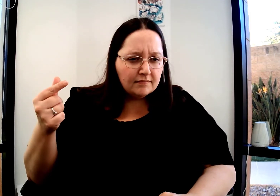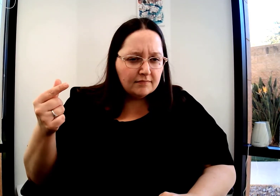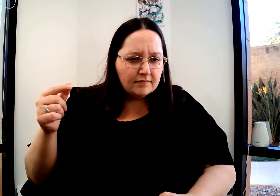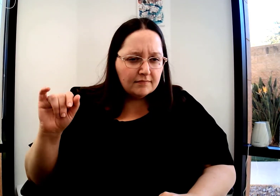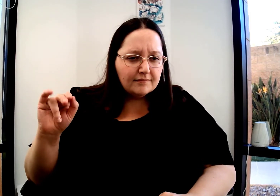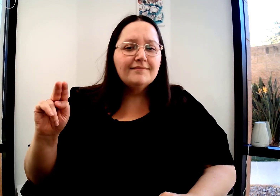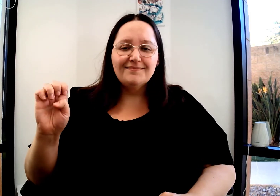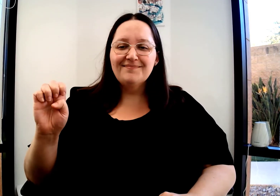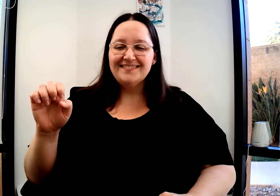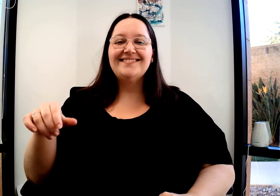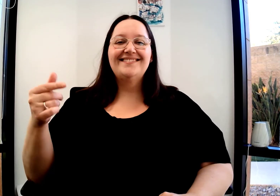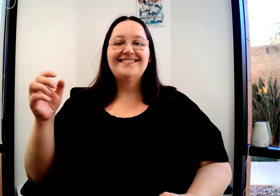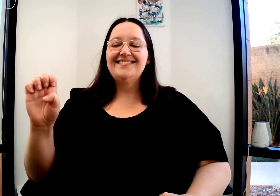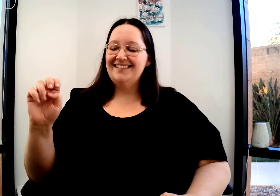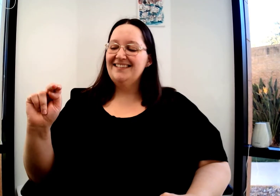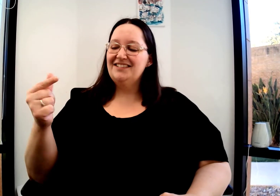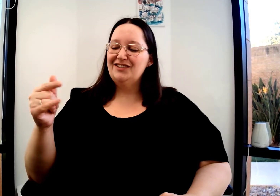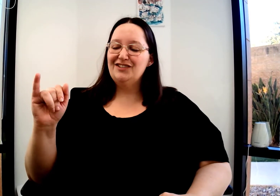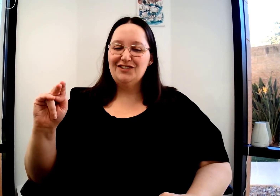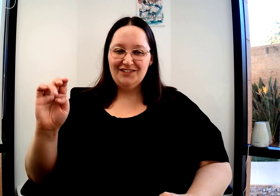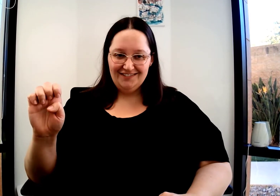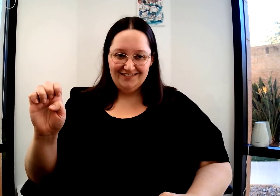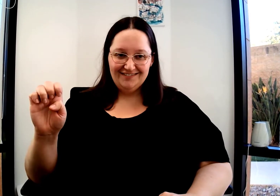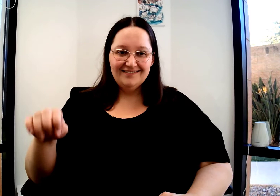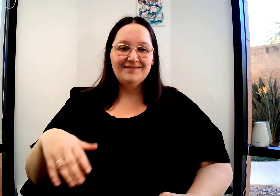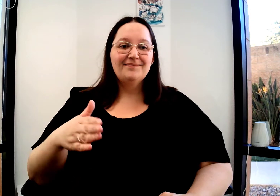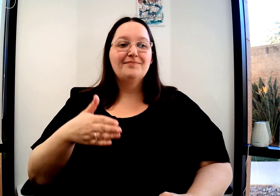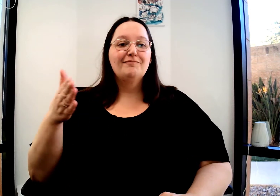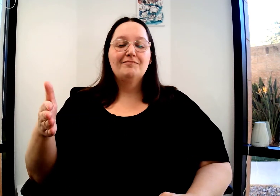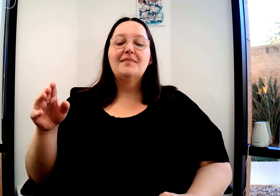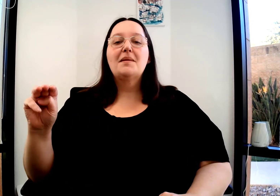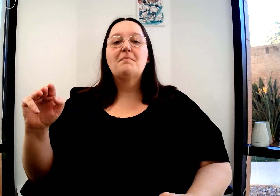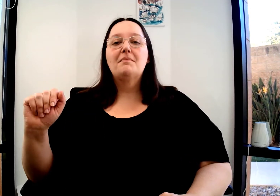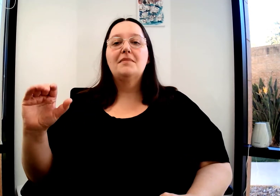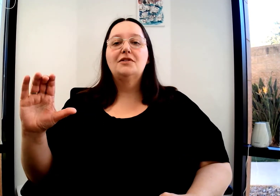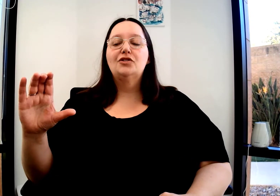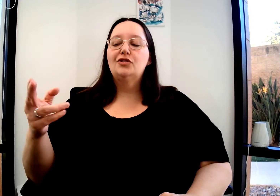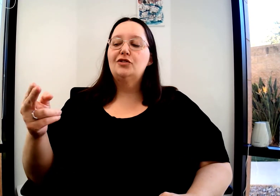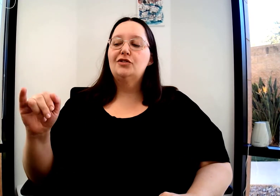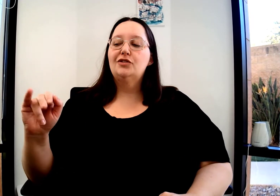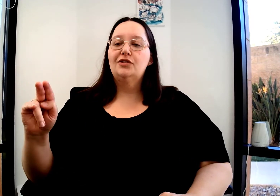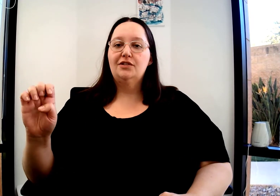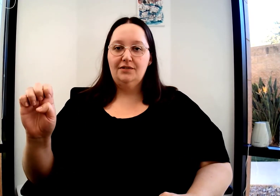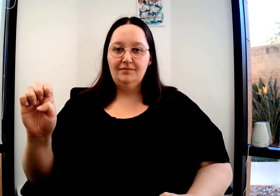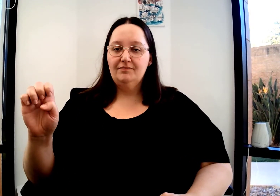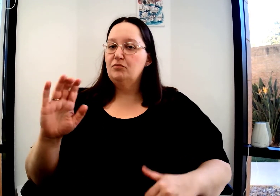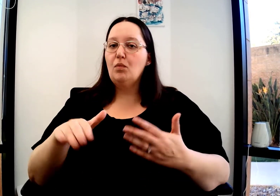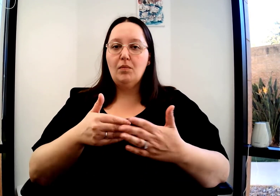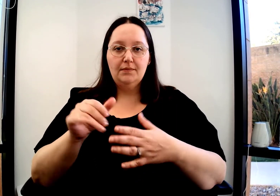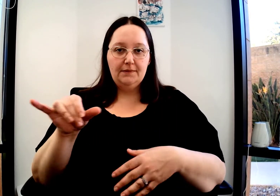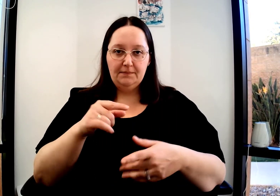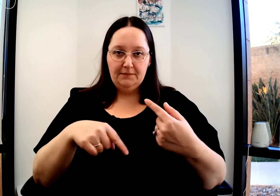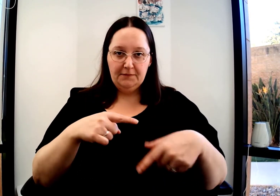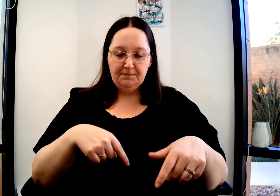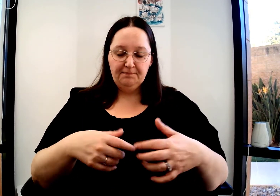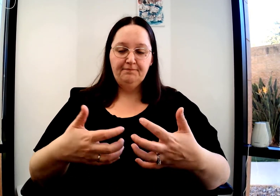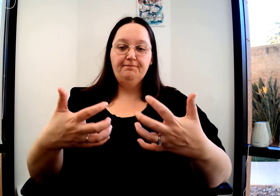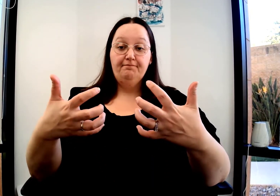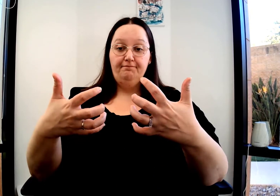engine machine. These are all the same sign.